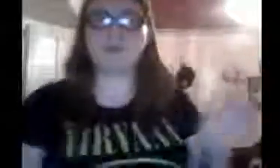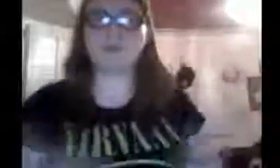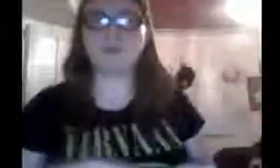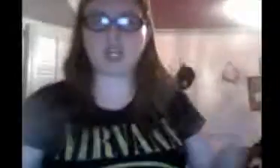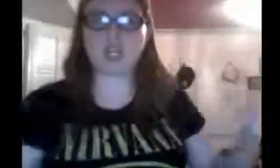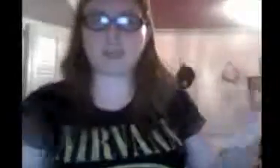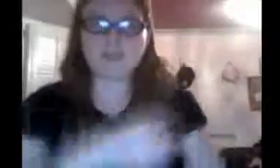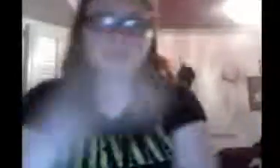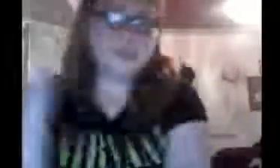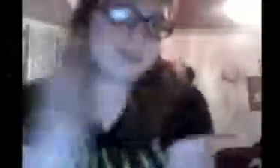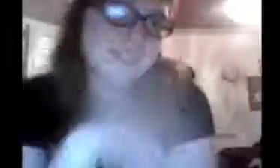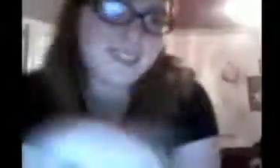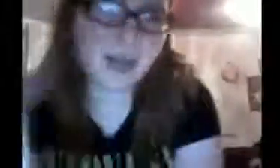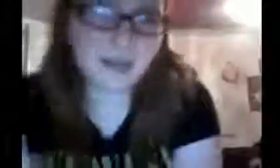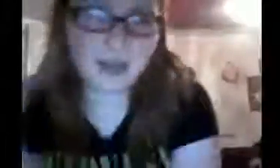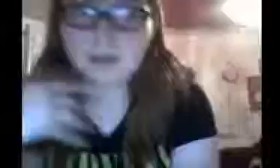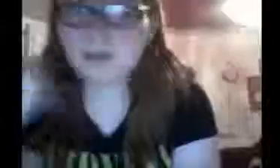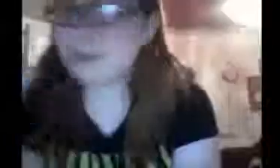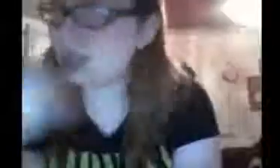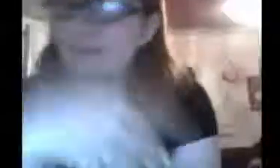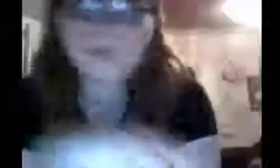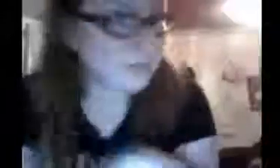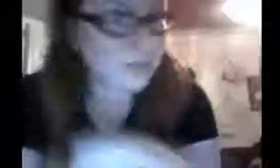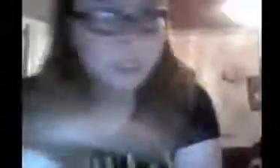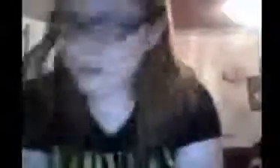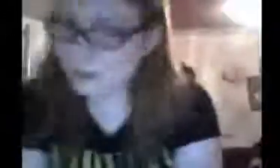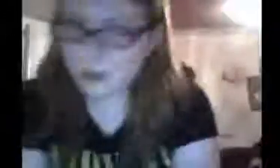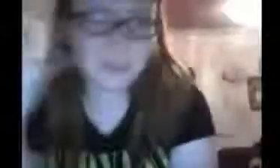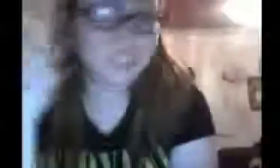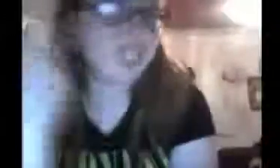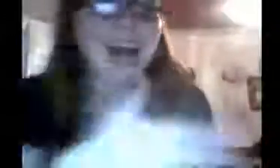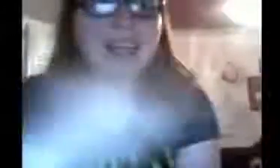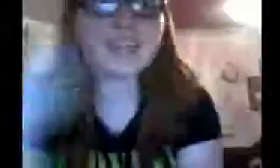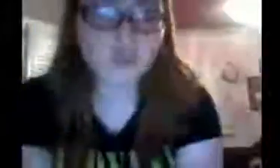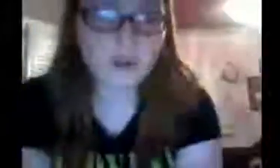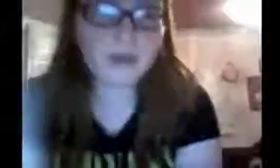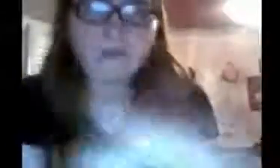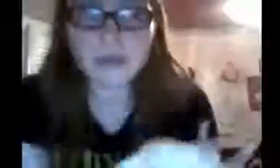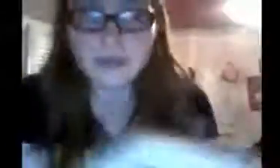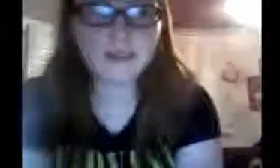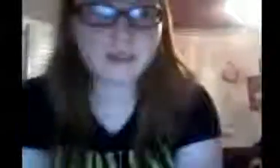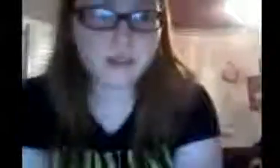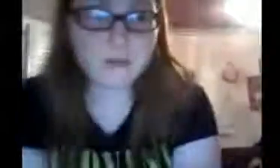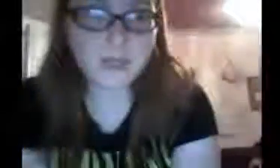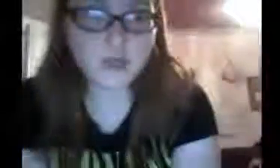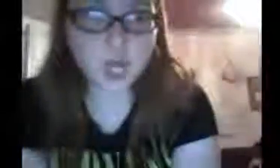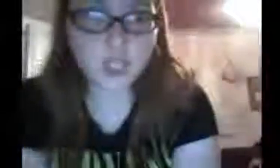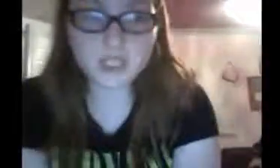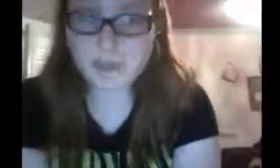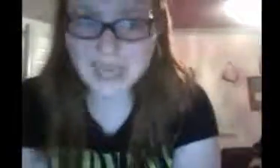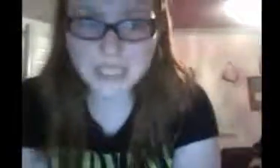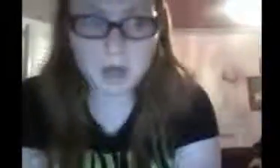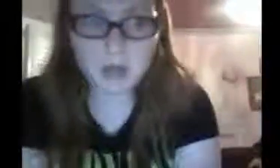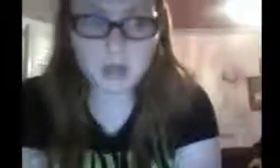made this really dark. Yeah, Taylor McKenzie will run the drama department. Chad and Troy will be the new coaches at the basketball